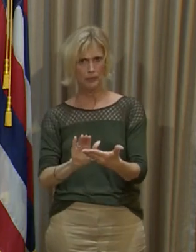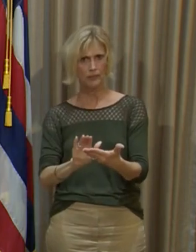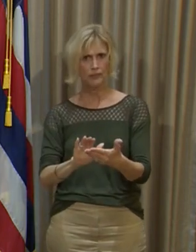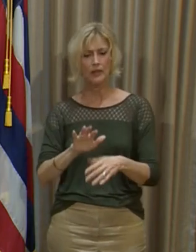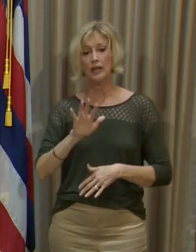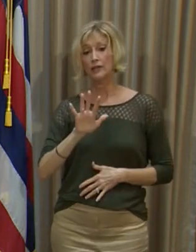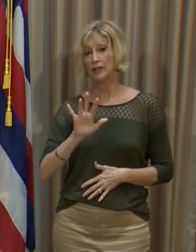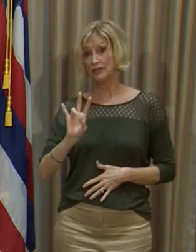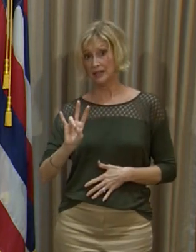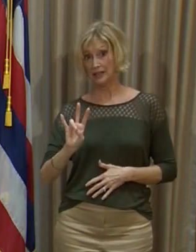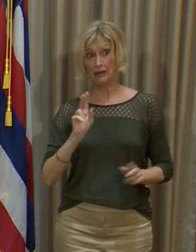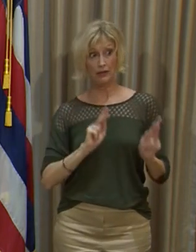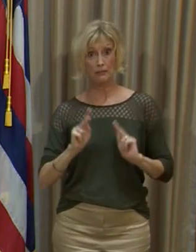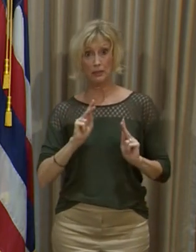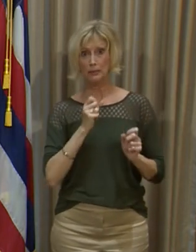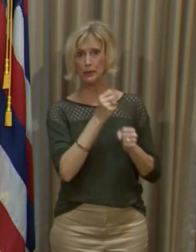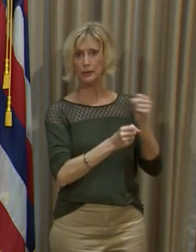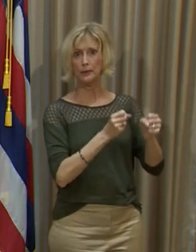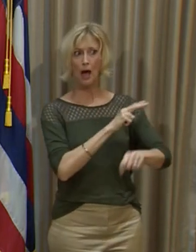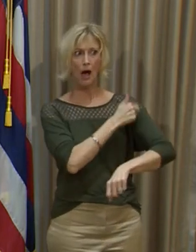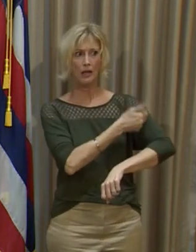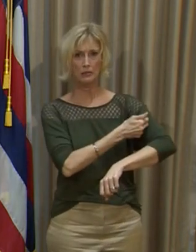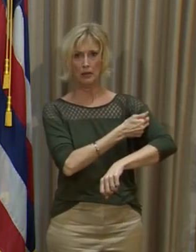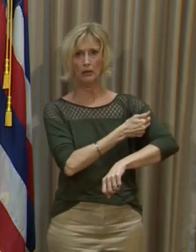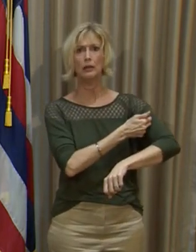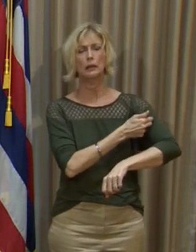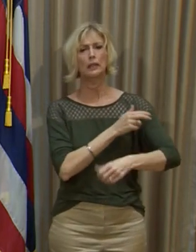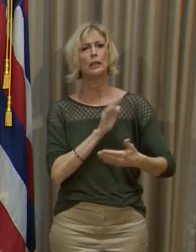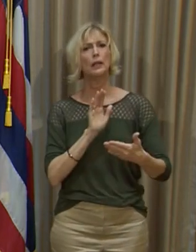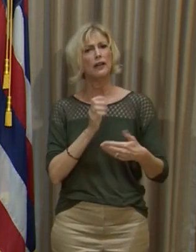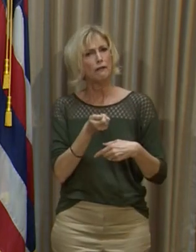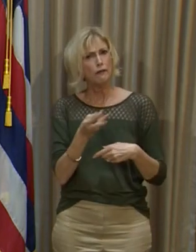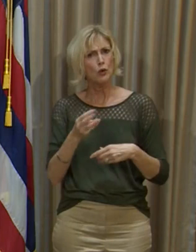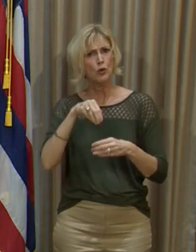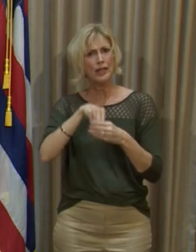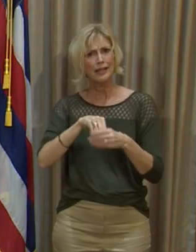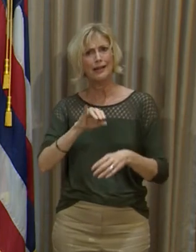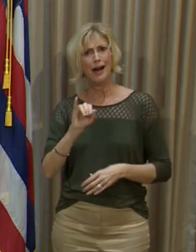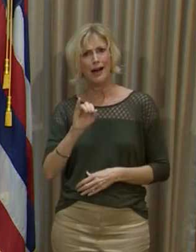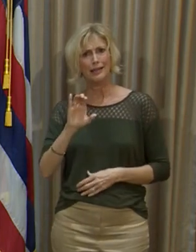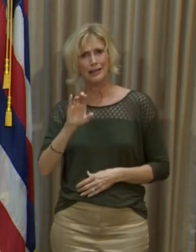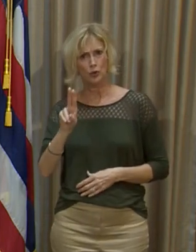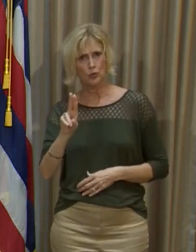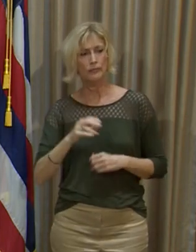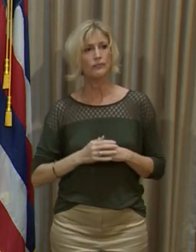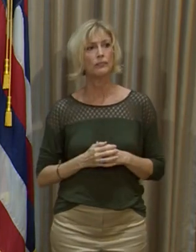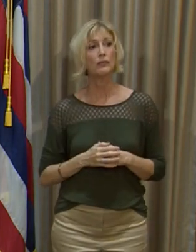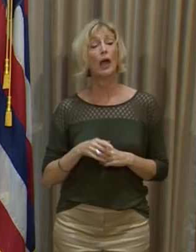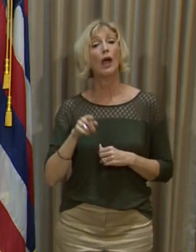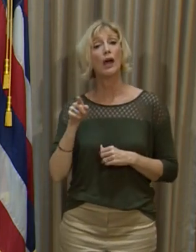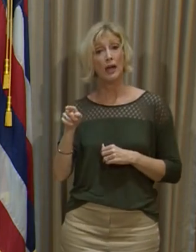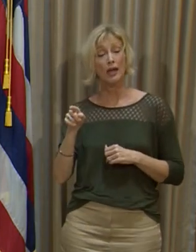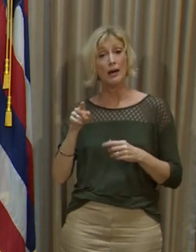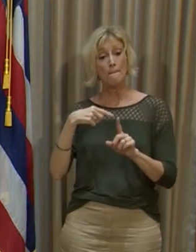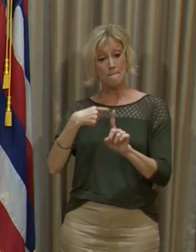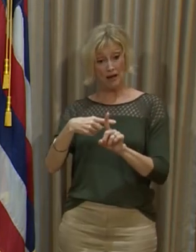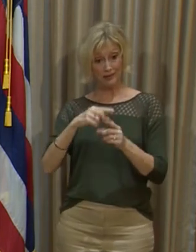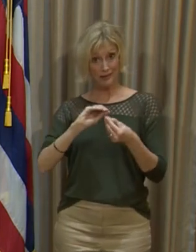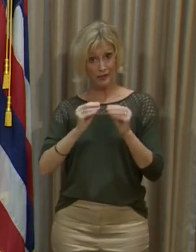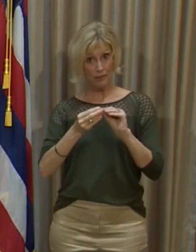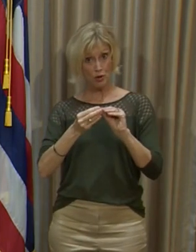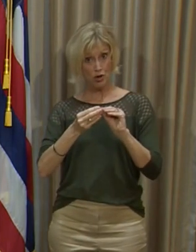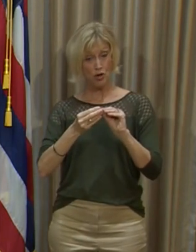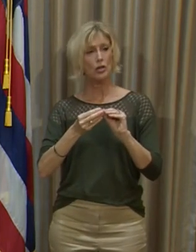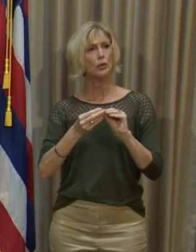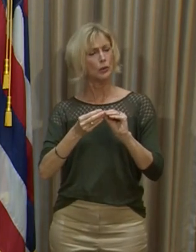and 57 individuals in the hospital with COVID, very few in the intensive care unit. Now, I point out this number of 1.83% positivity rate,